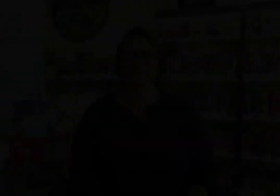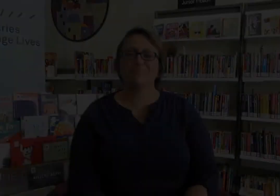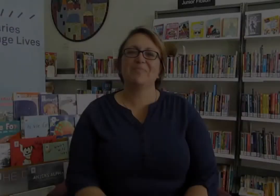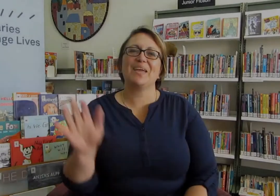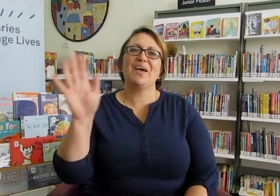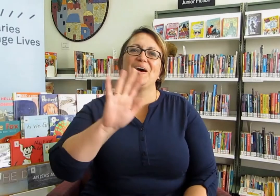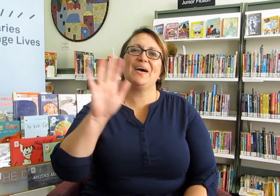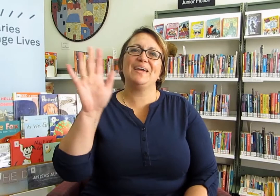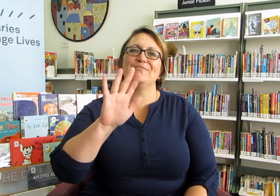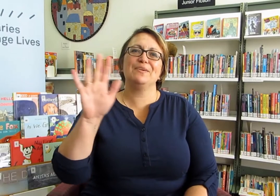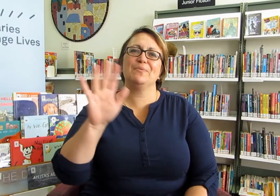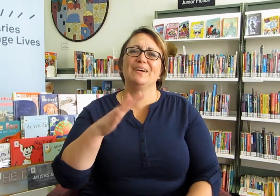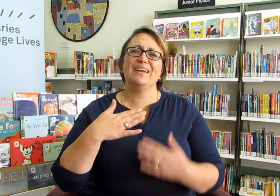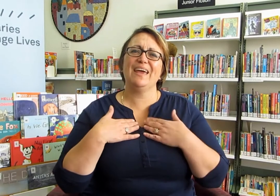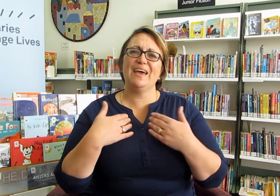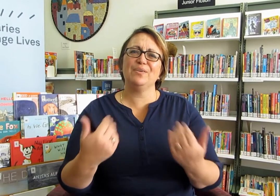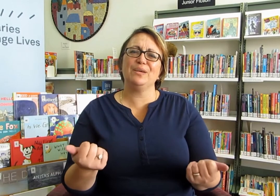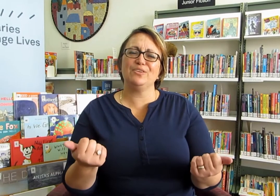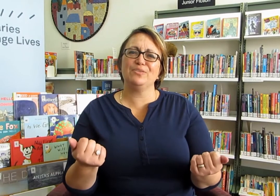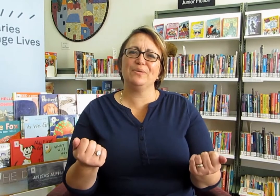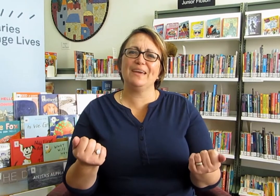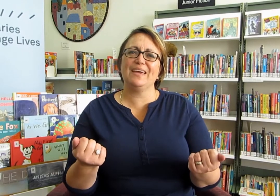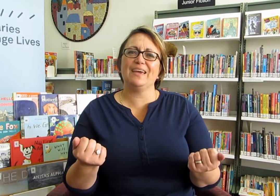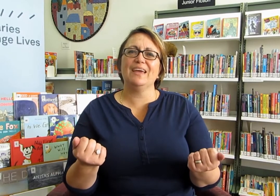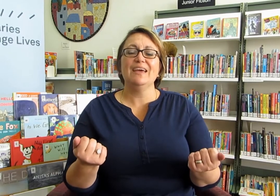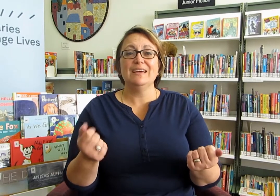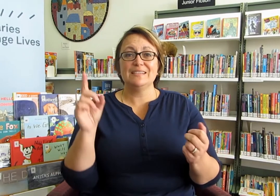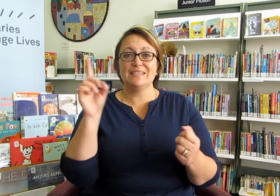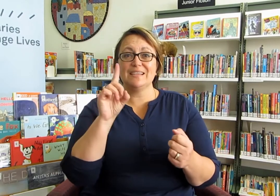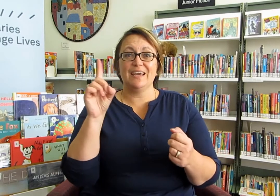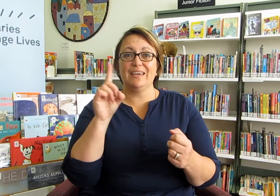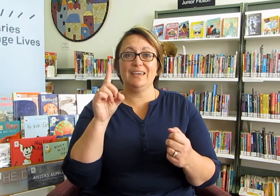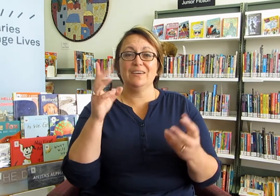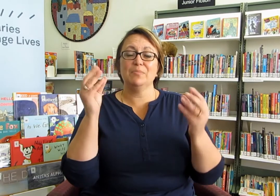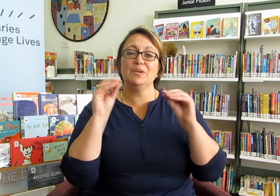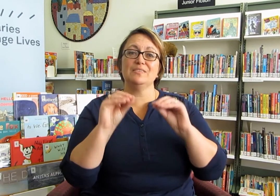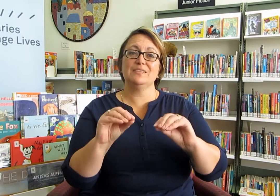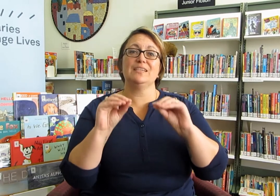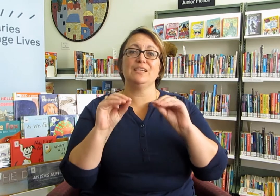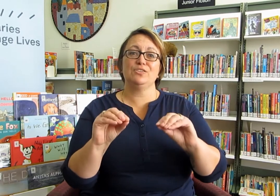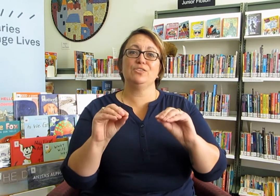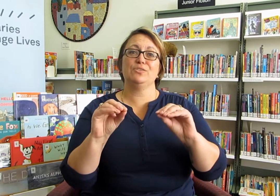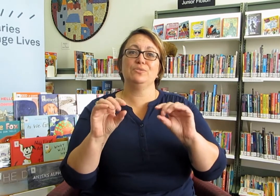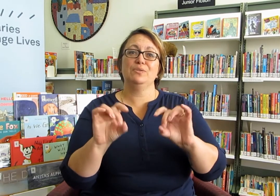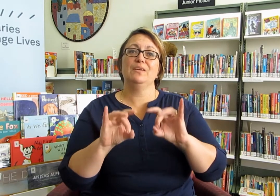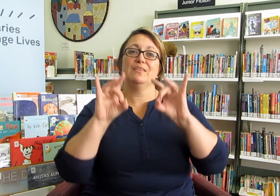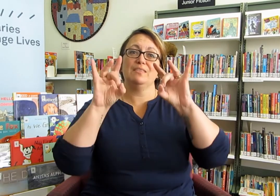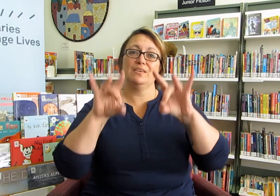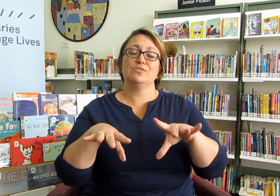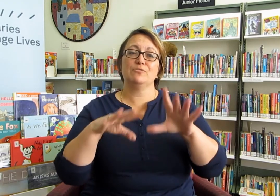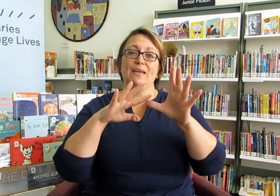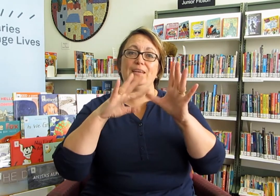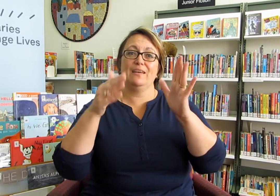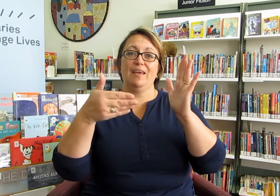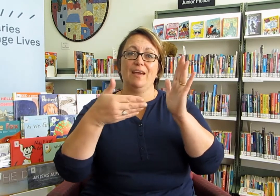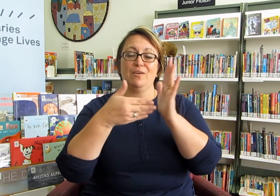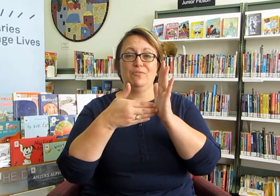Hi everyone, how are you doing? Today I'm going to teach you the Australian alphabet